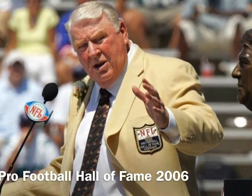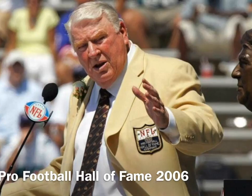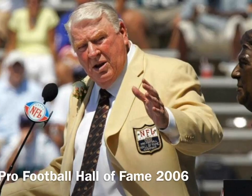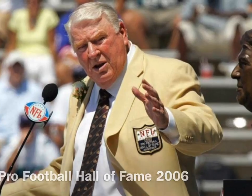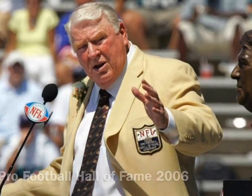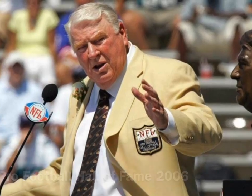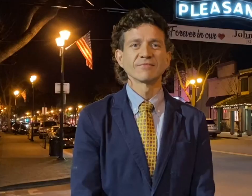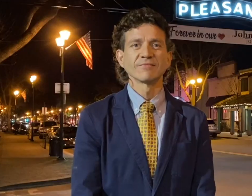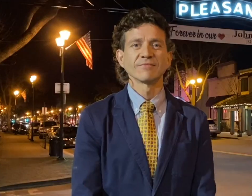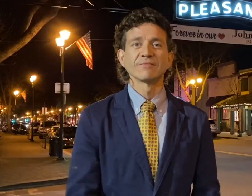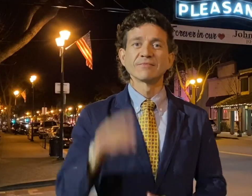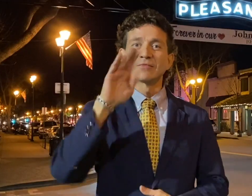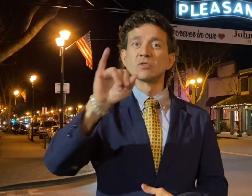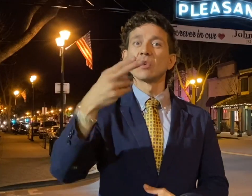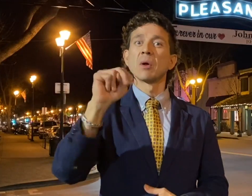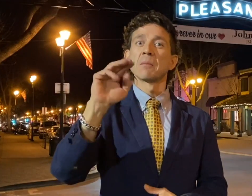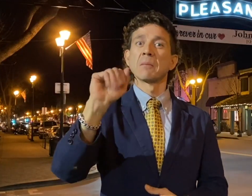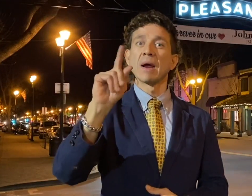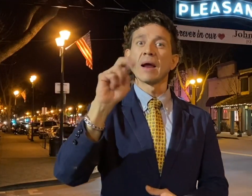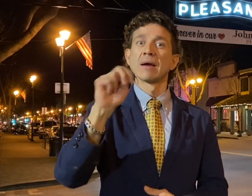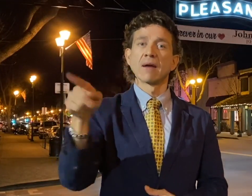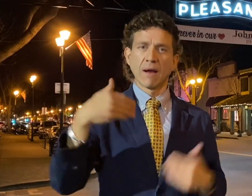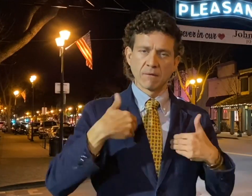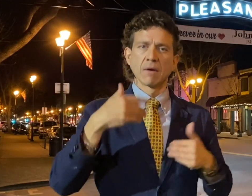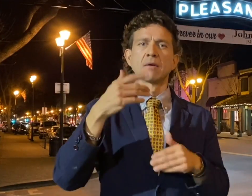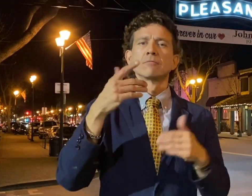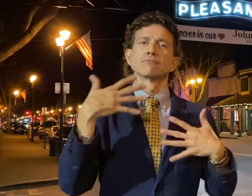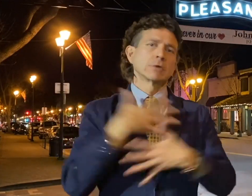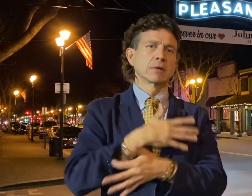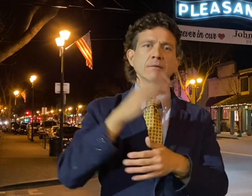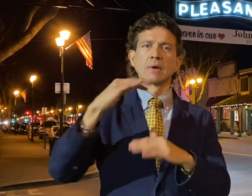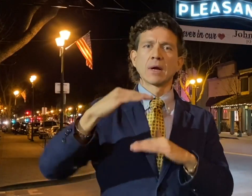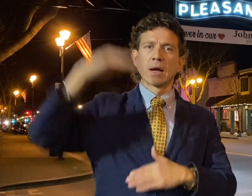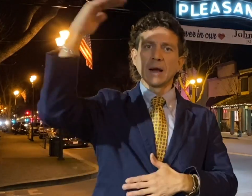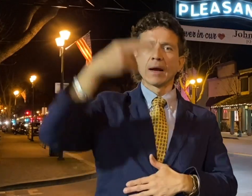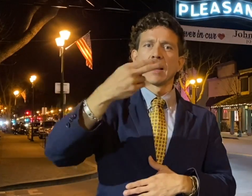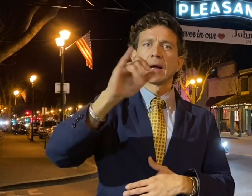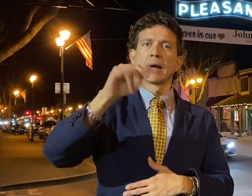John Madden was known for having a fear of heights and was claustrophobic.